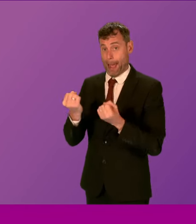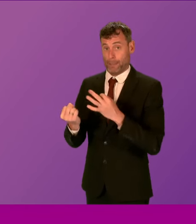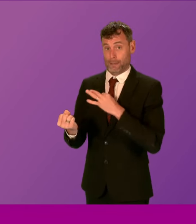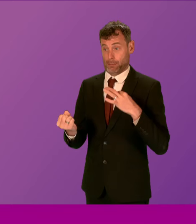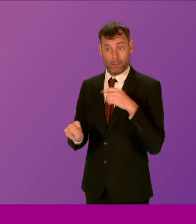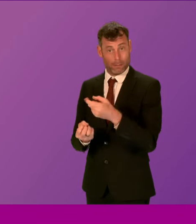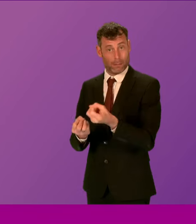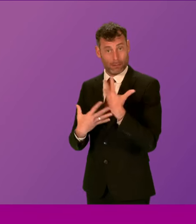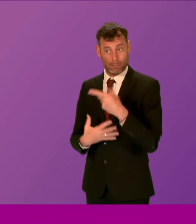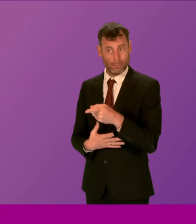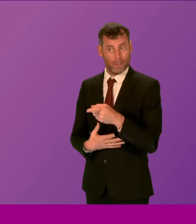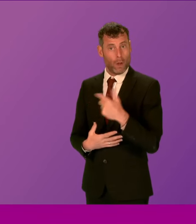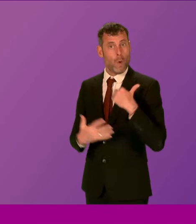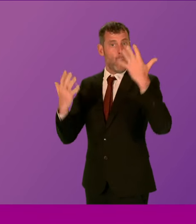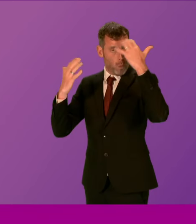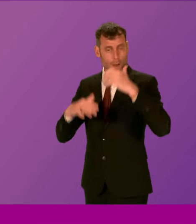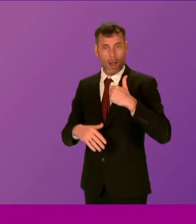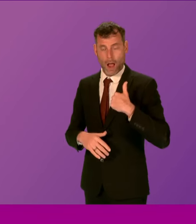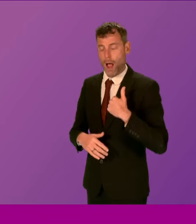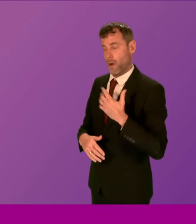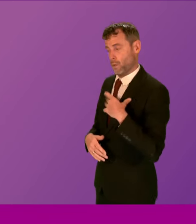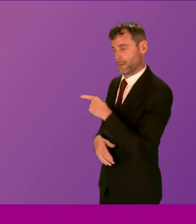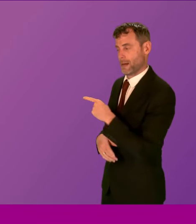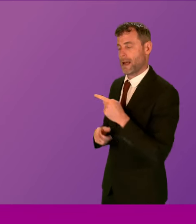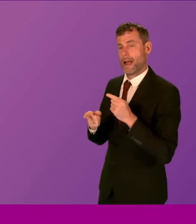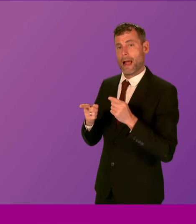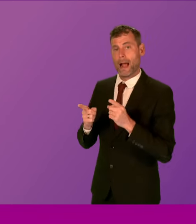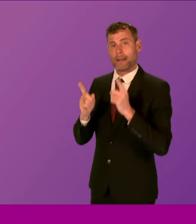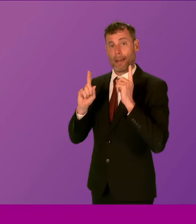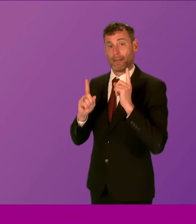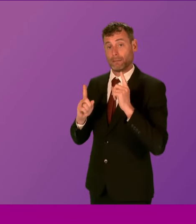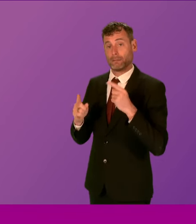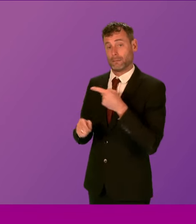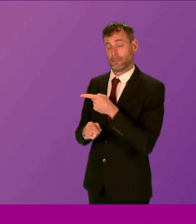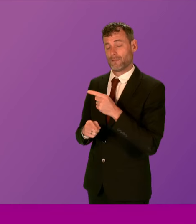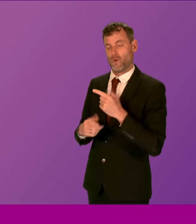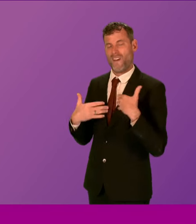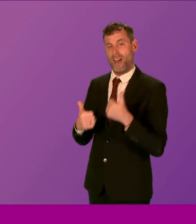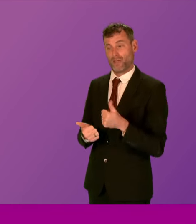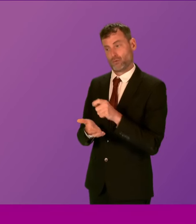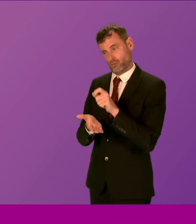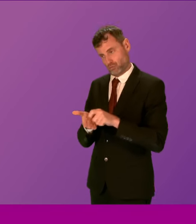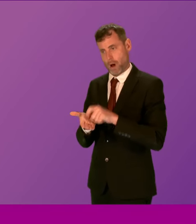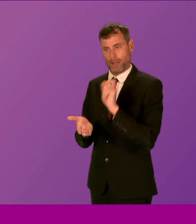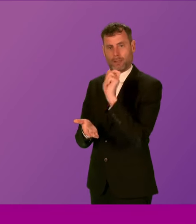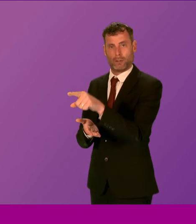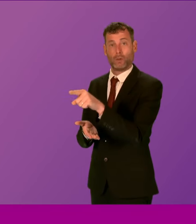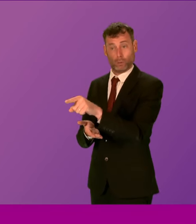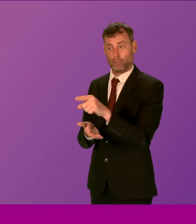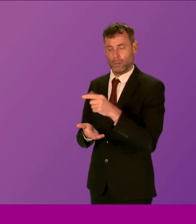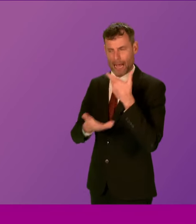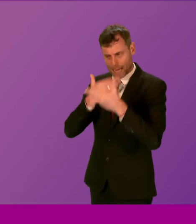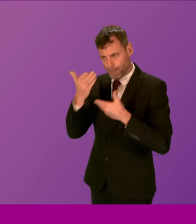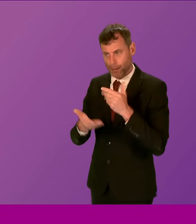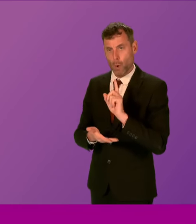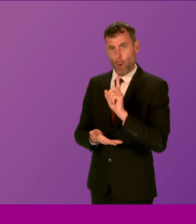for the Cabinet Secretary for Health to write to Tess White. I'm sure he does write to Tess White with the full details of the conversations that we're having